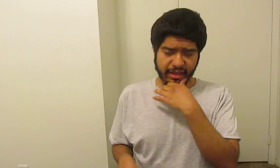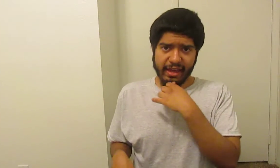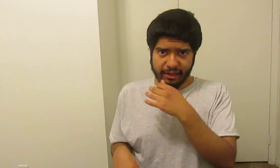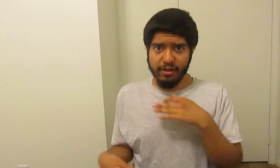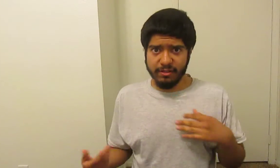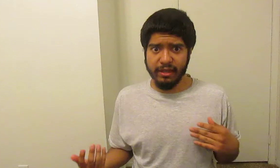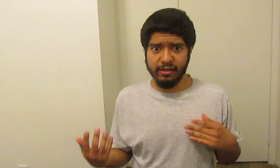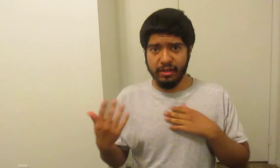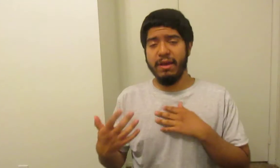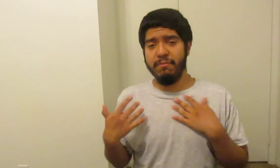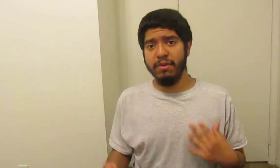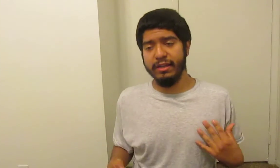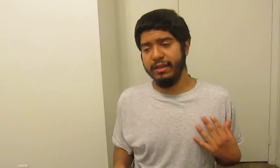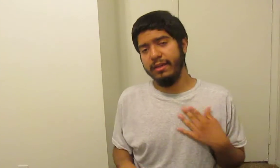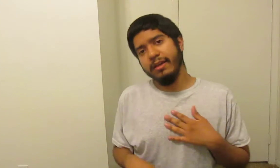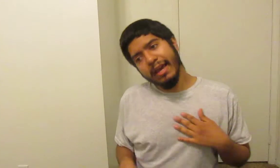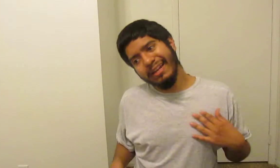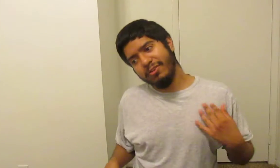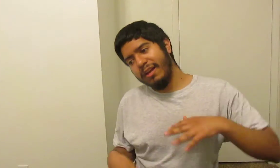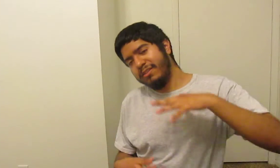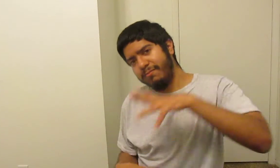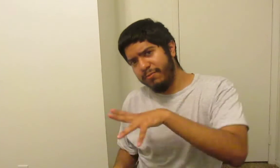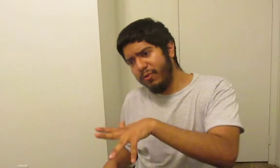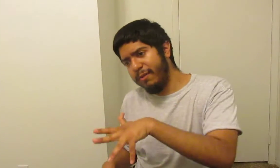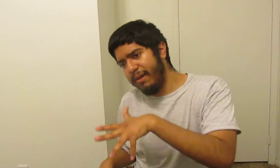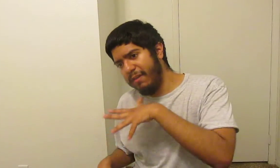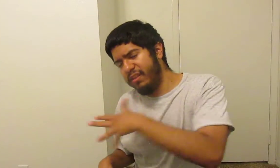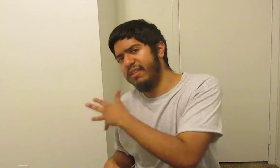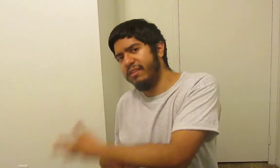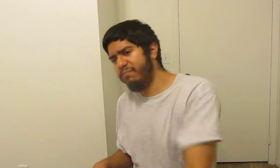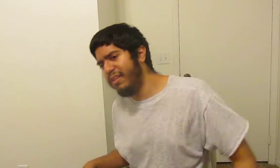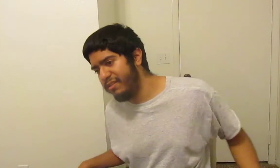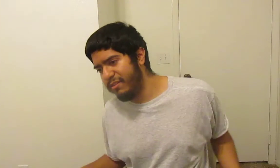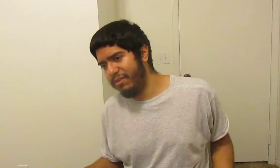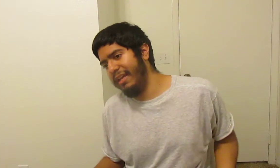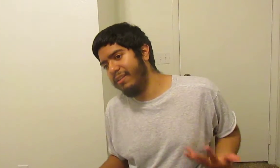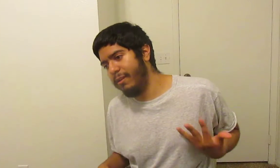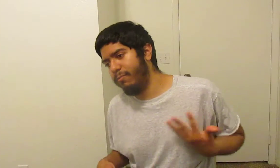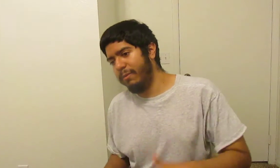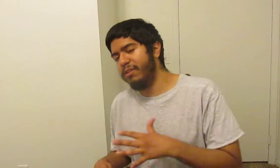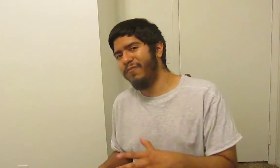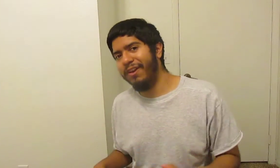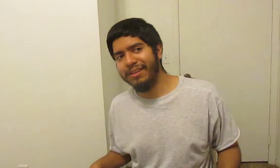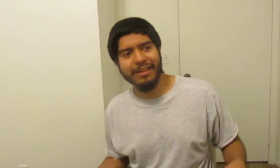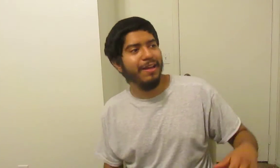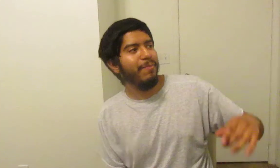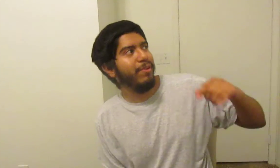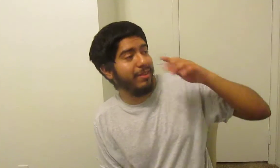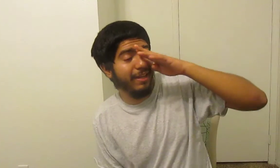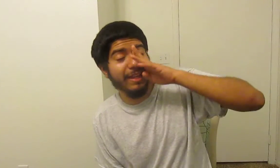and he wants to make a good amount of money and he tries to do it by investing in this business, but it ends up pretty much failing. But then I